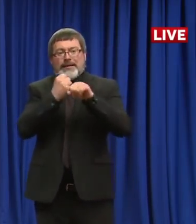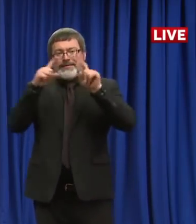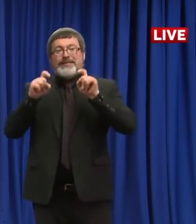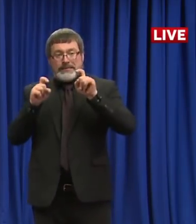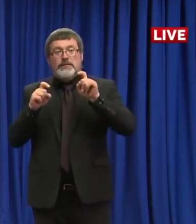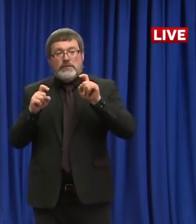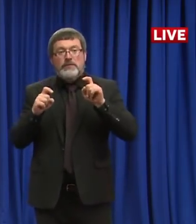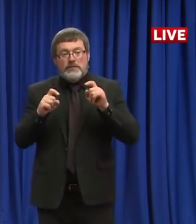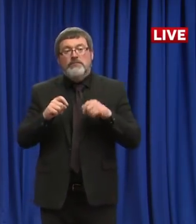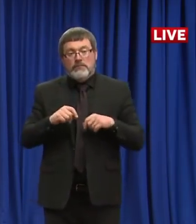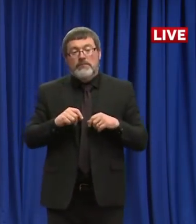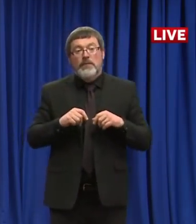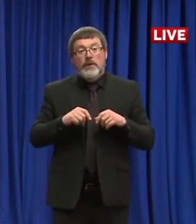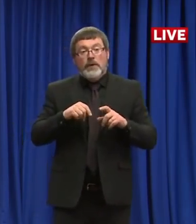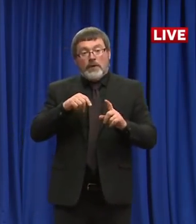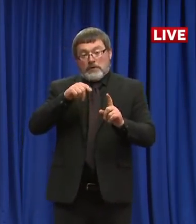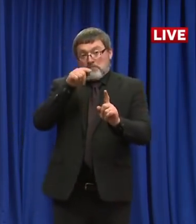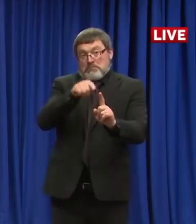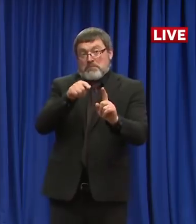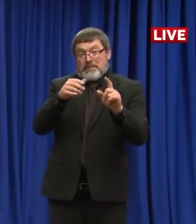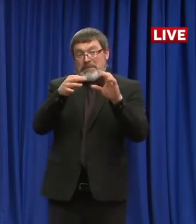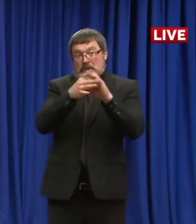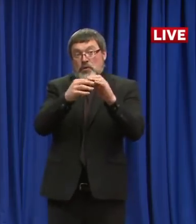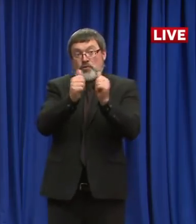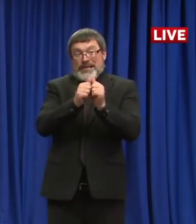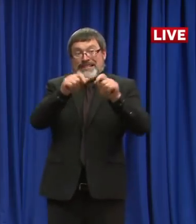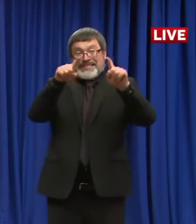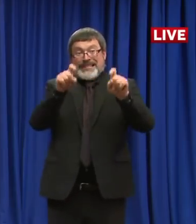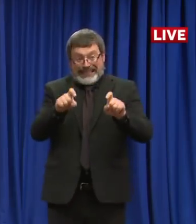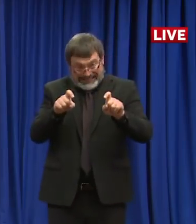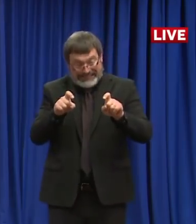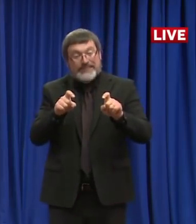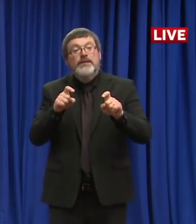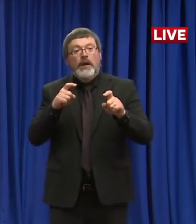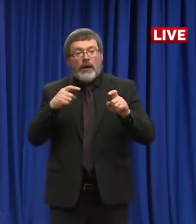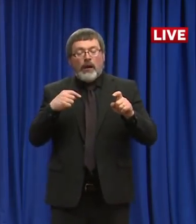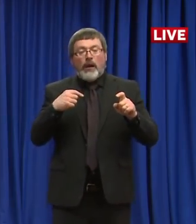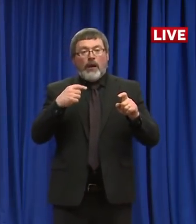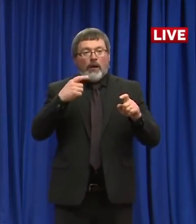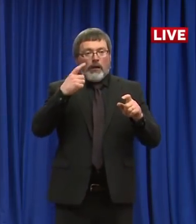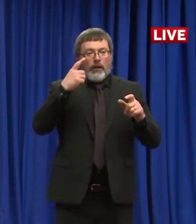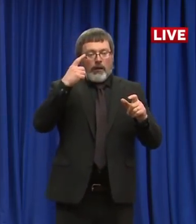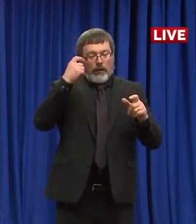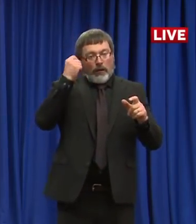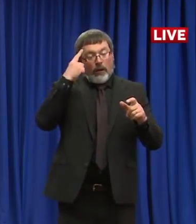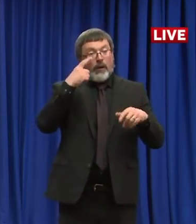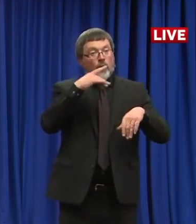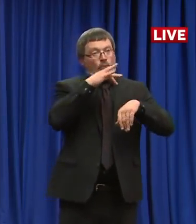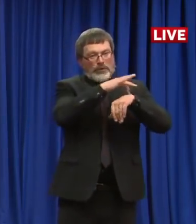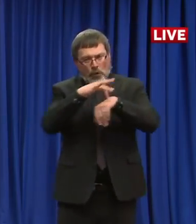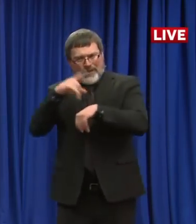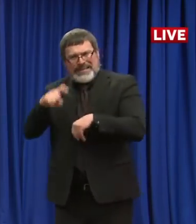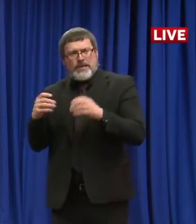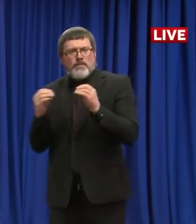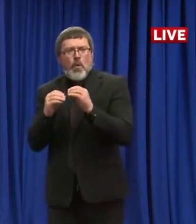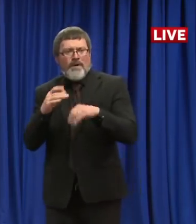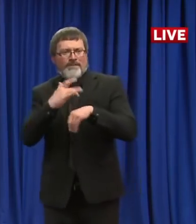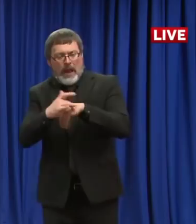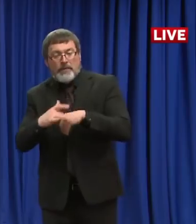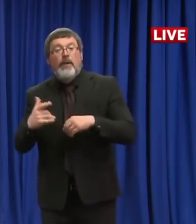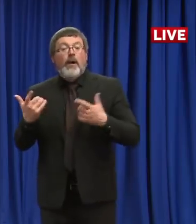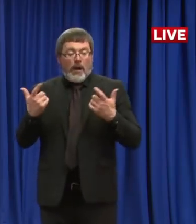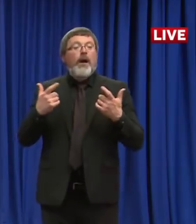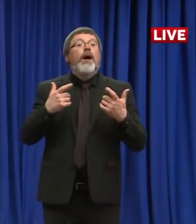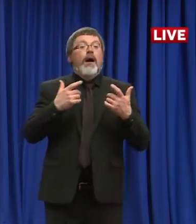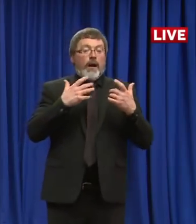that we have the supplies available. That's the, you know, includes personal protective equipment that includes the swabs and the specimen collection supplies.